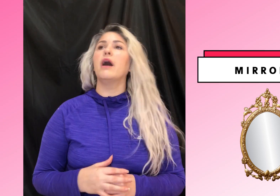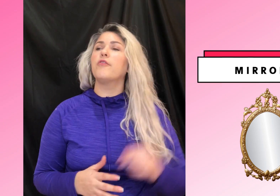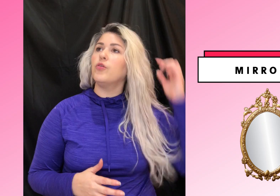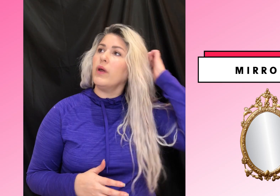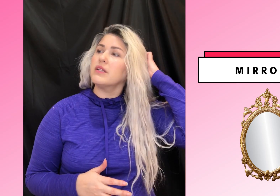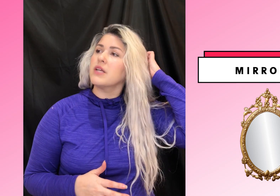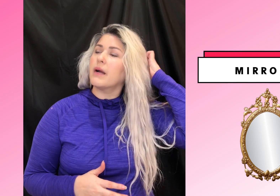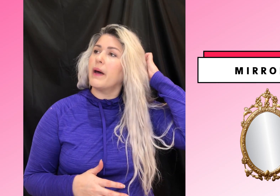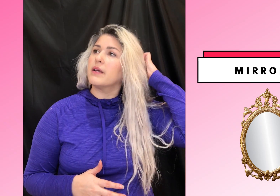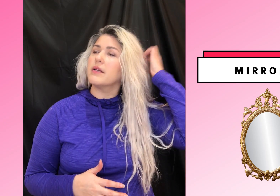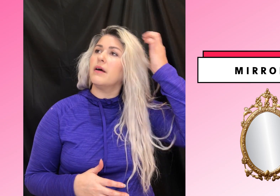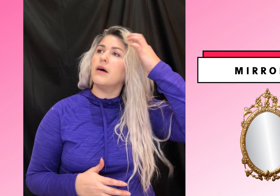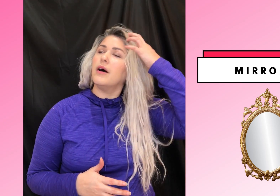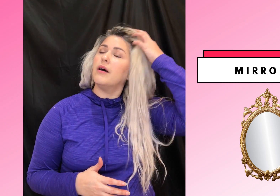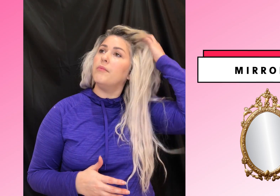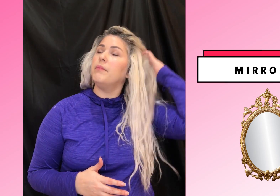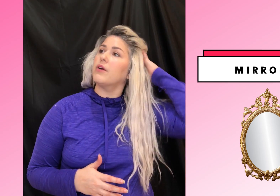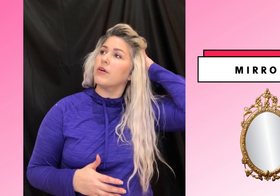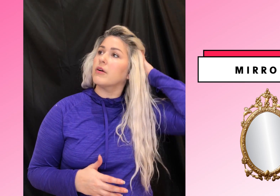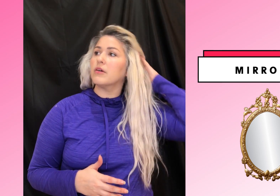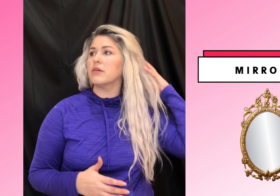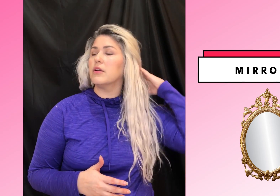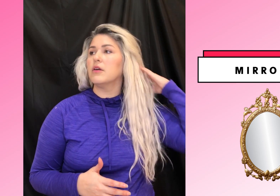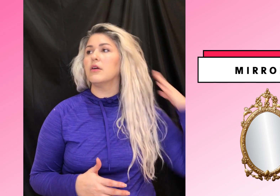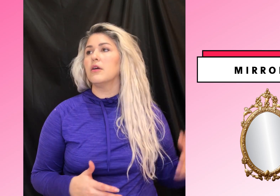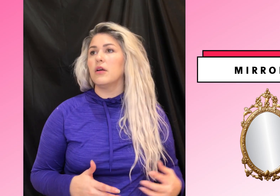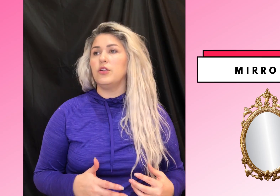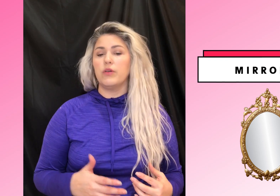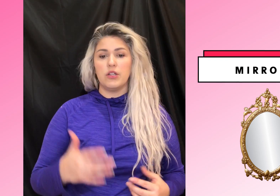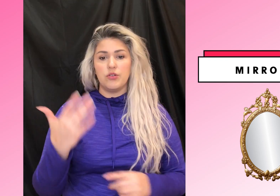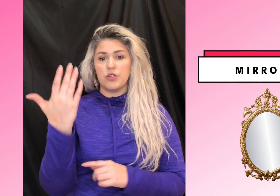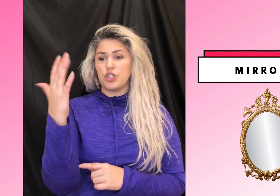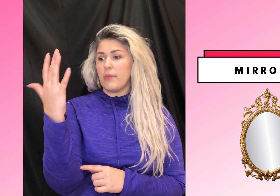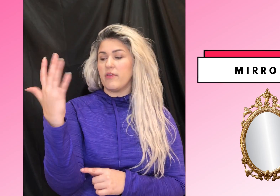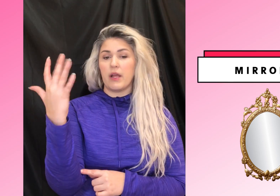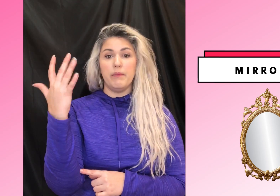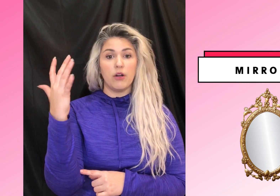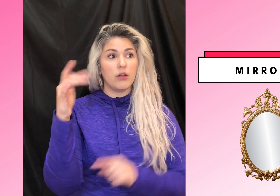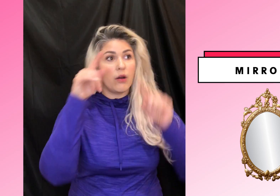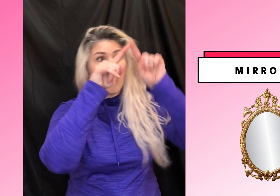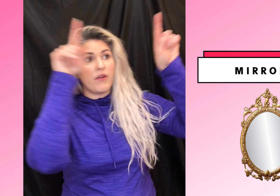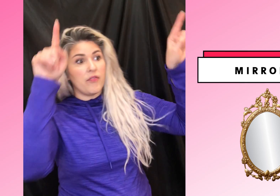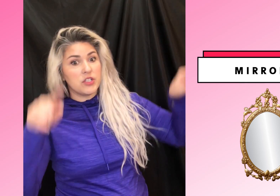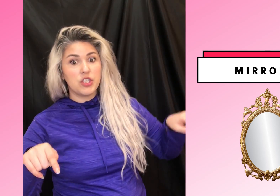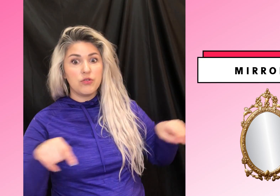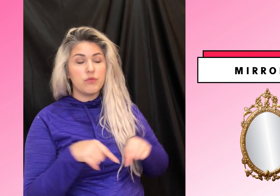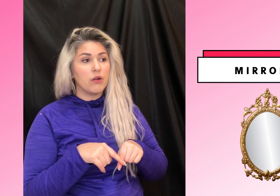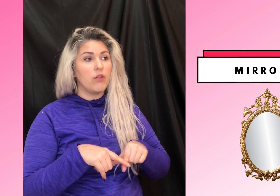Now, if you wanted to talk about a mirror, you can do the shape of it like mirror, like, Oh, I've got this huge mirror on